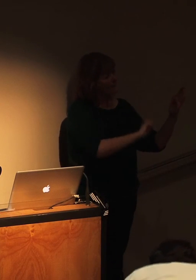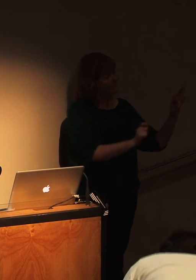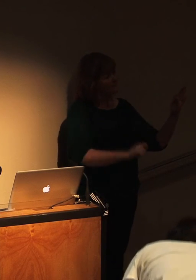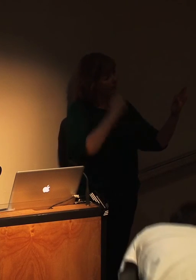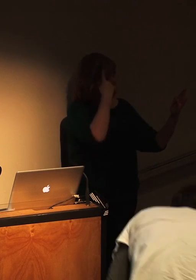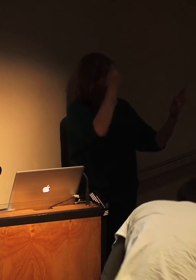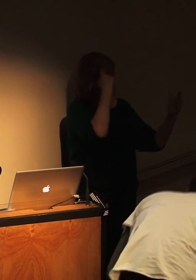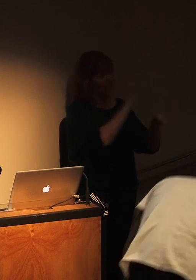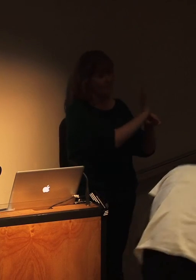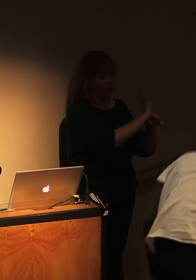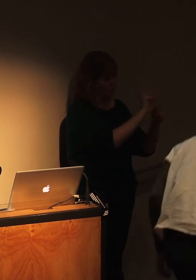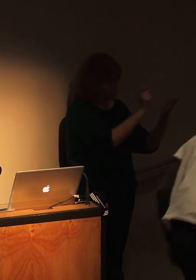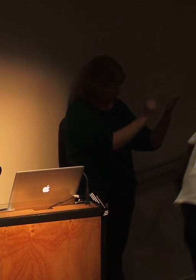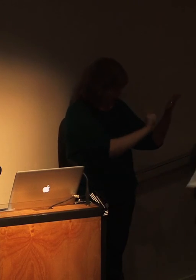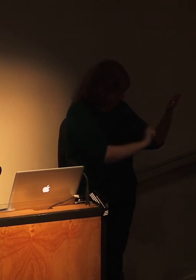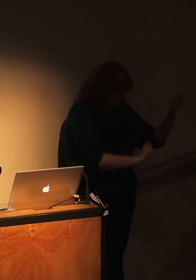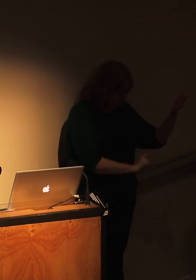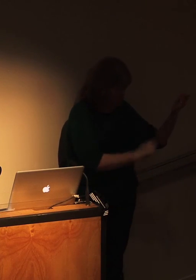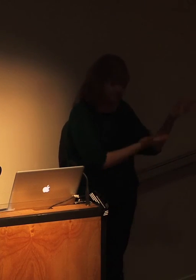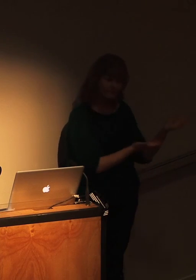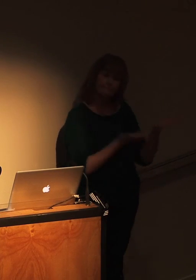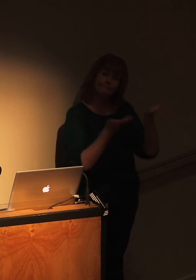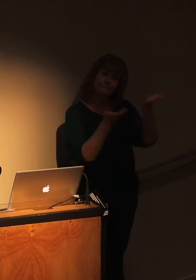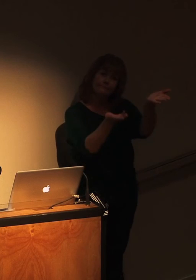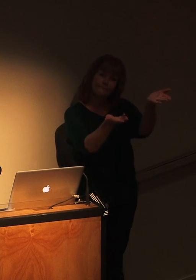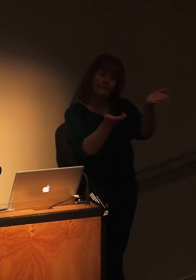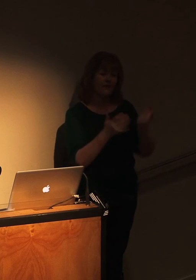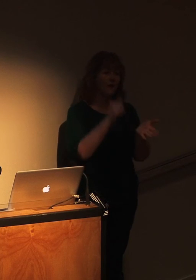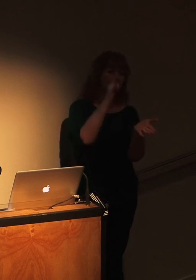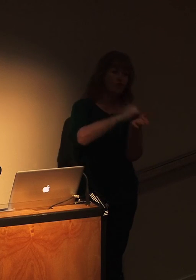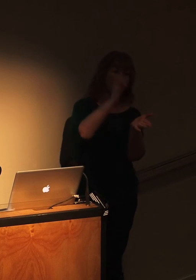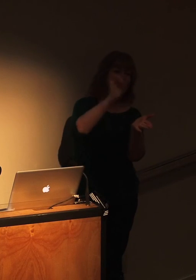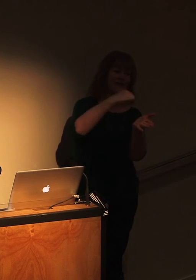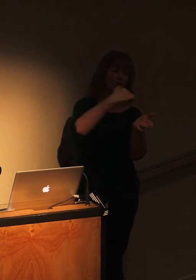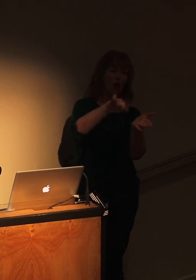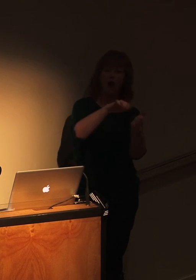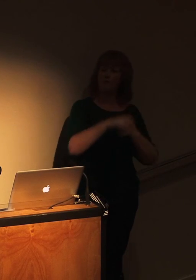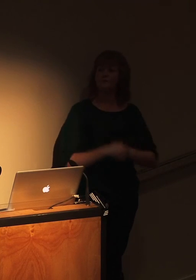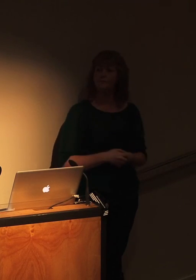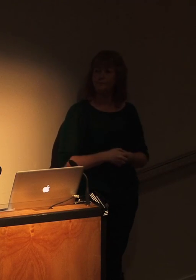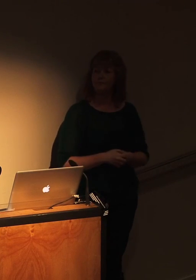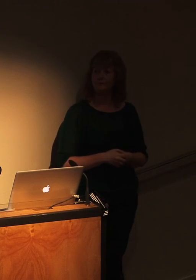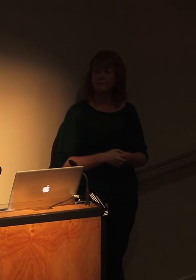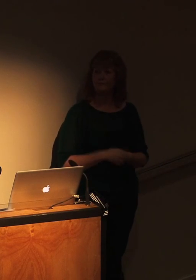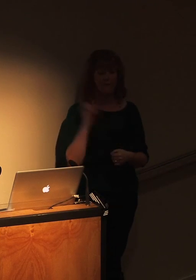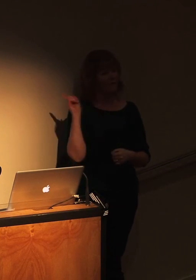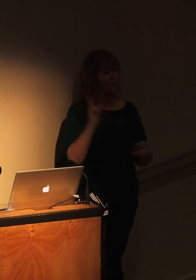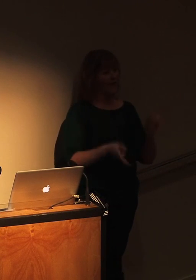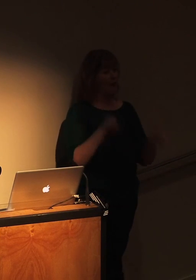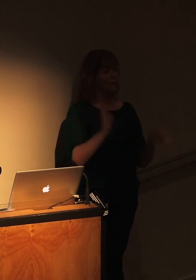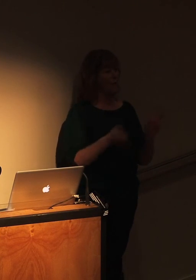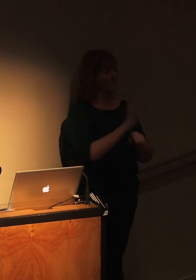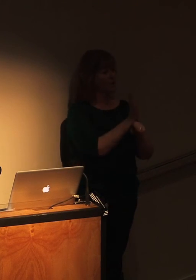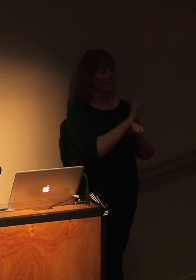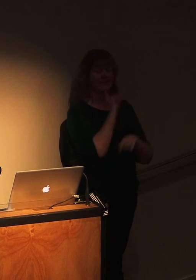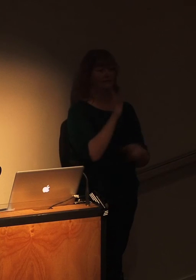film. And then once we'd written that synopsis, they'd have a look at it and they'd say yes or no. They'd come back and say, in the case of tuna cowboys, no, hate it. And then we'd have to